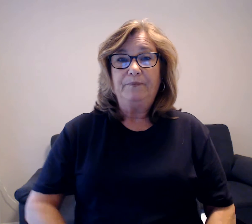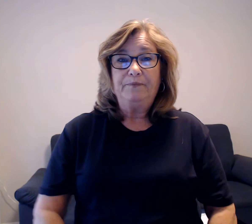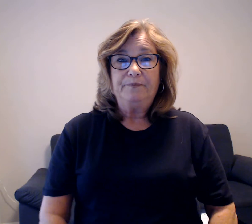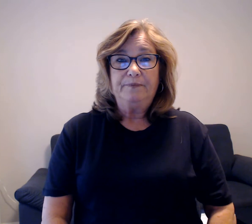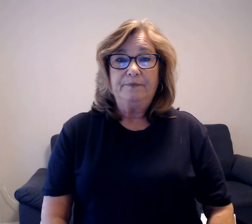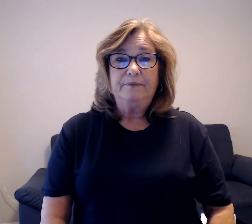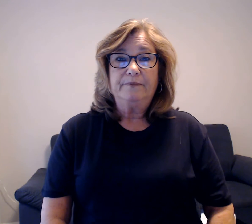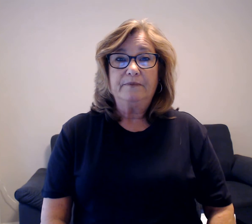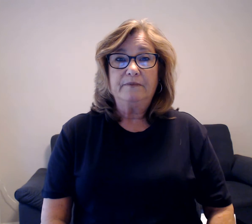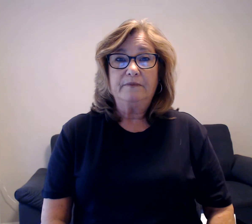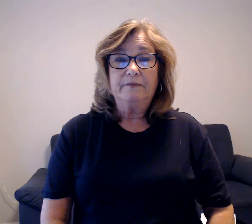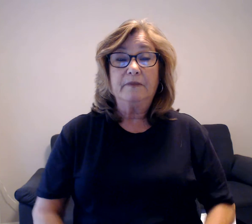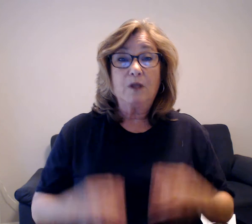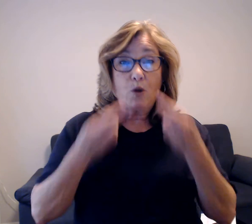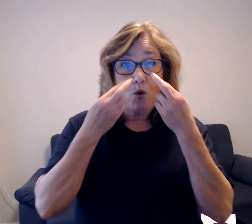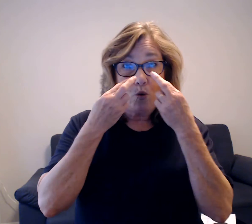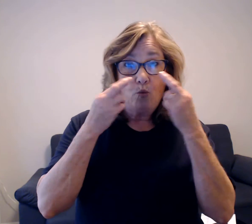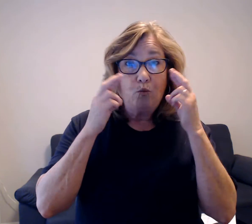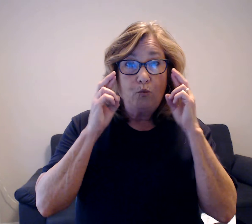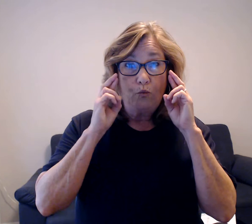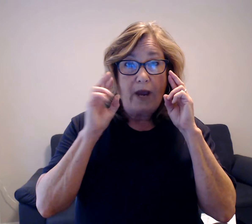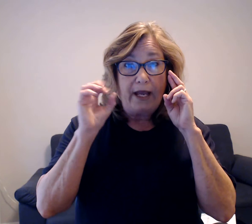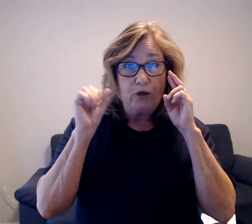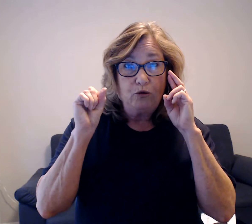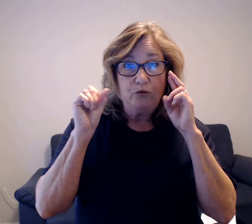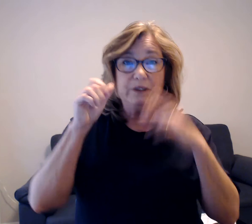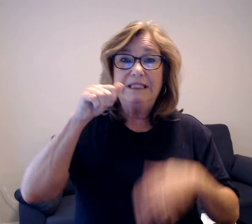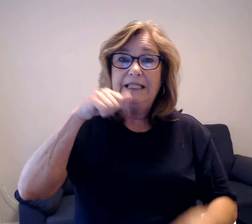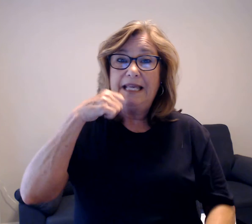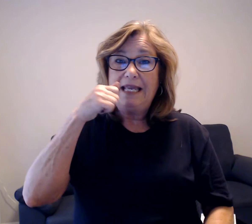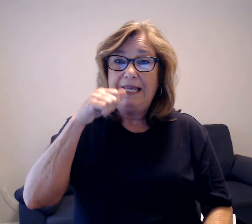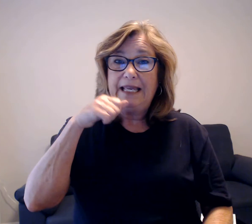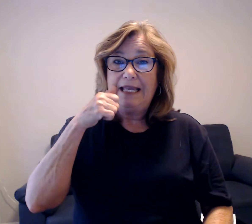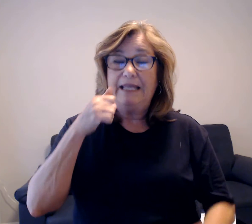Raccoons eat eggs and fish.